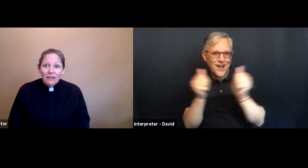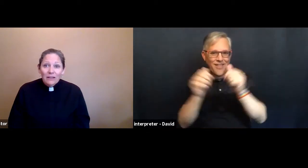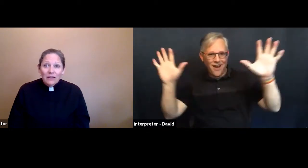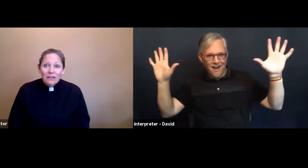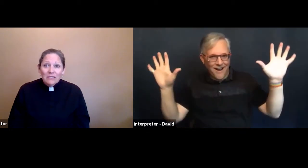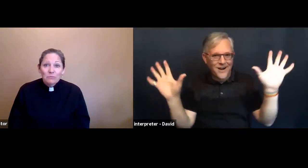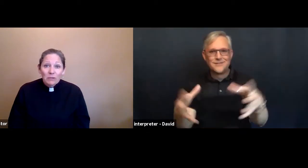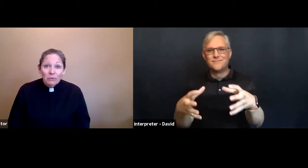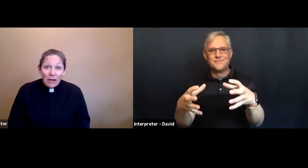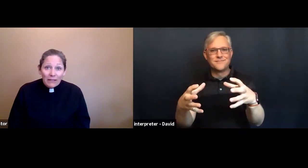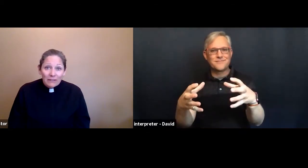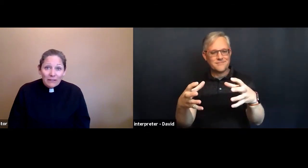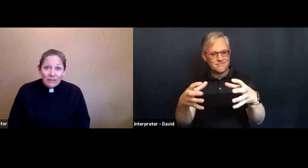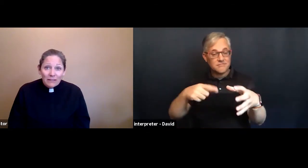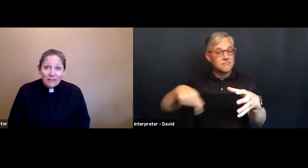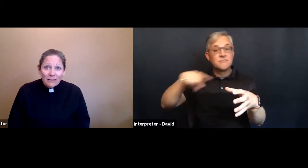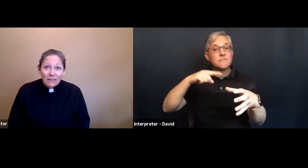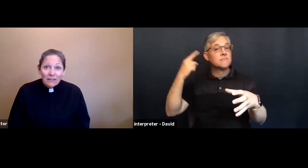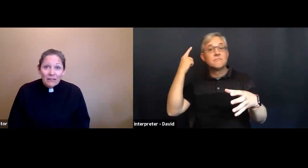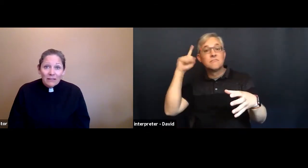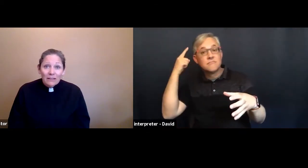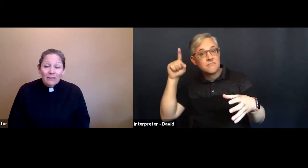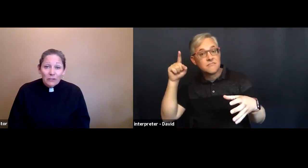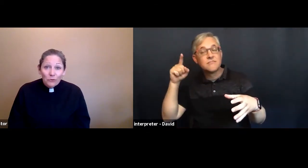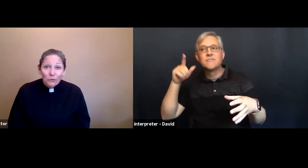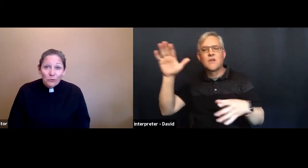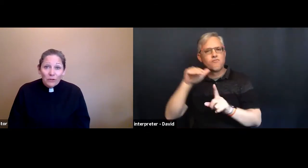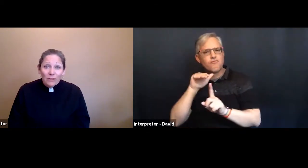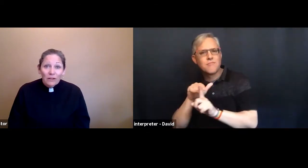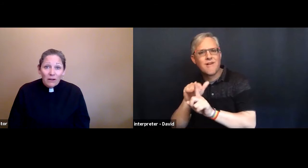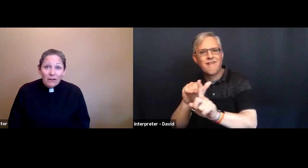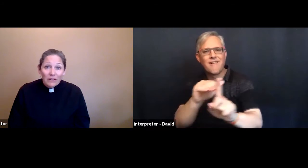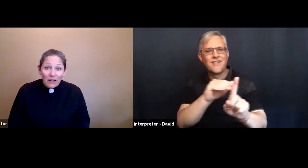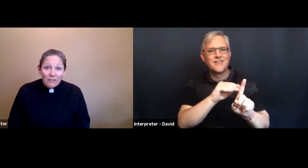to be reminded you are enough